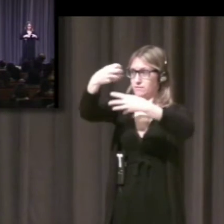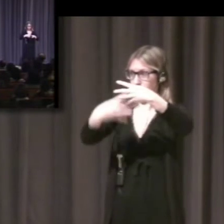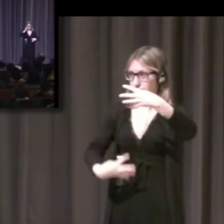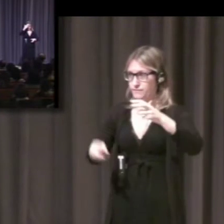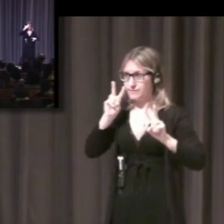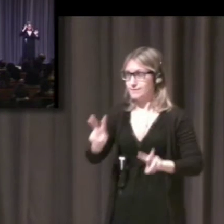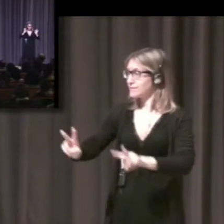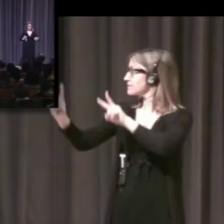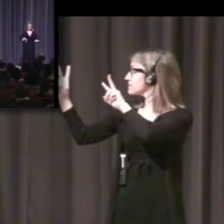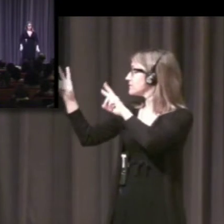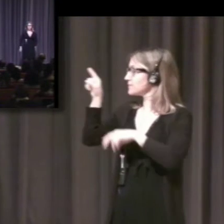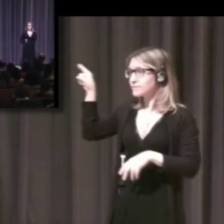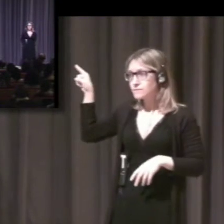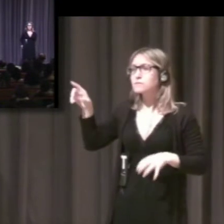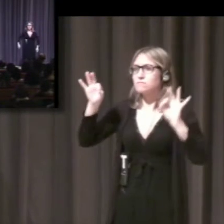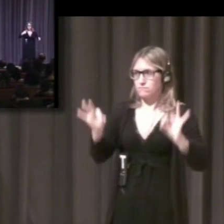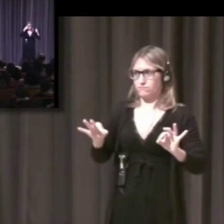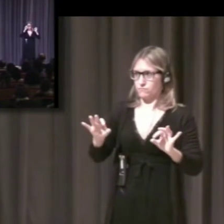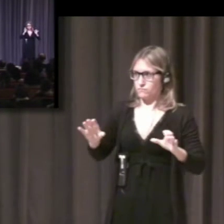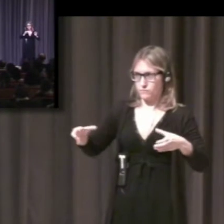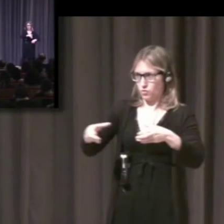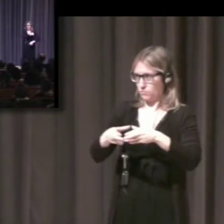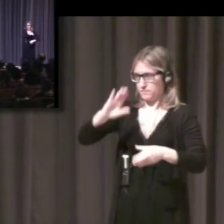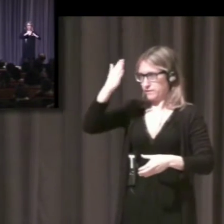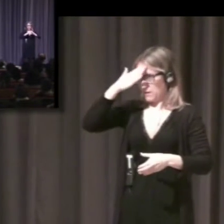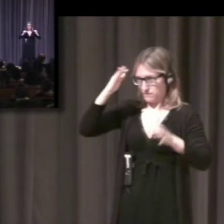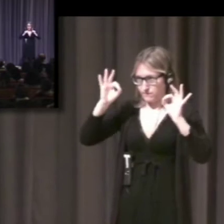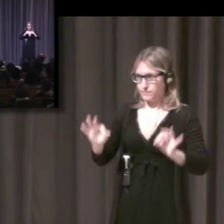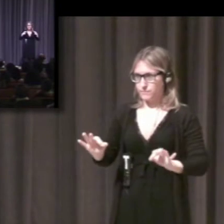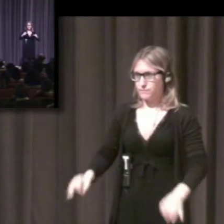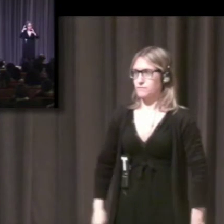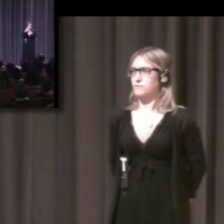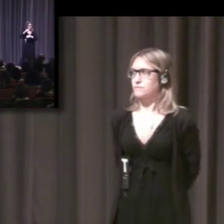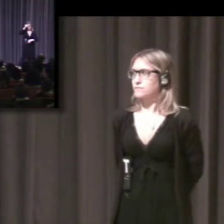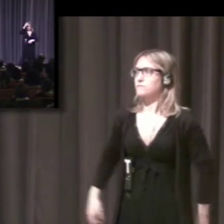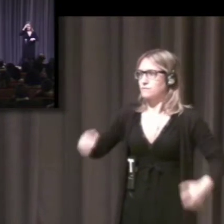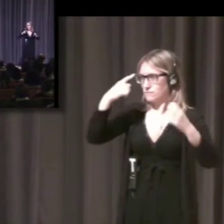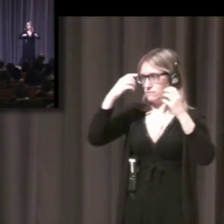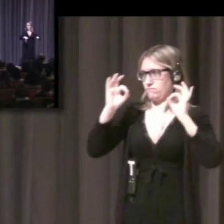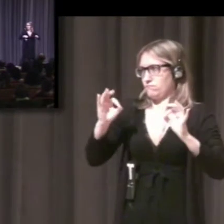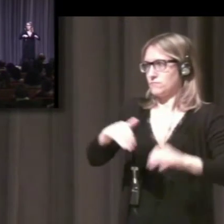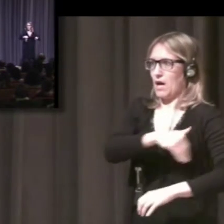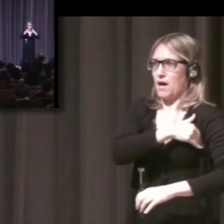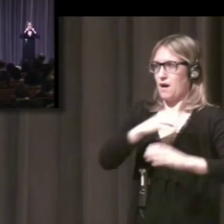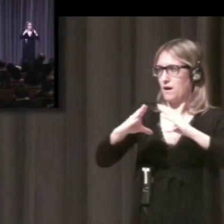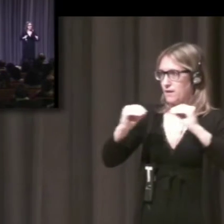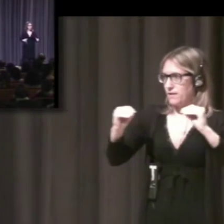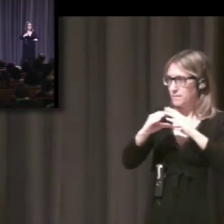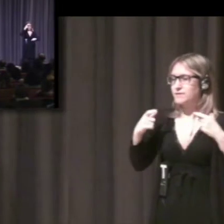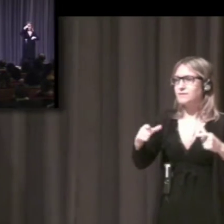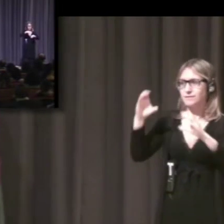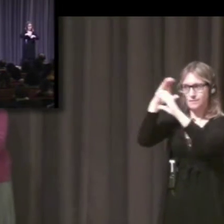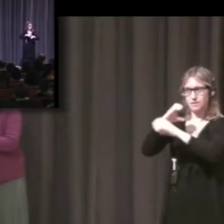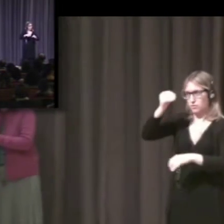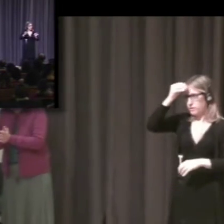science, education, linguistics, psychology, and